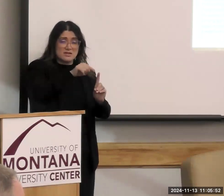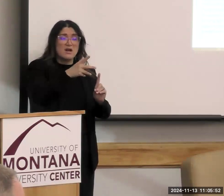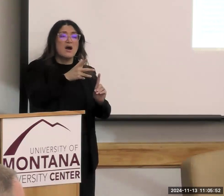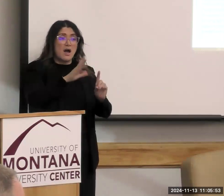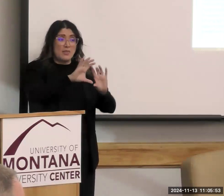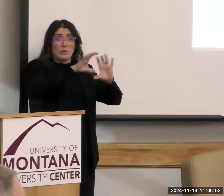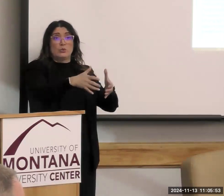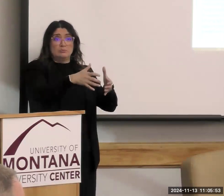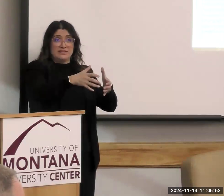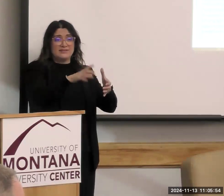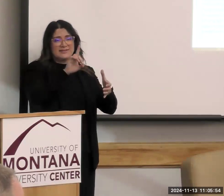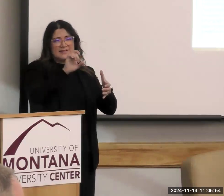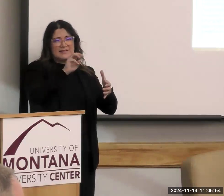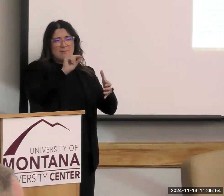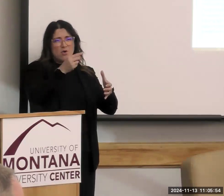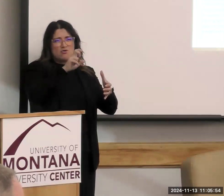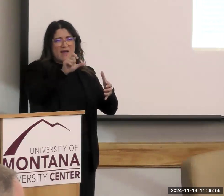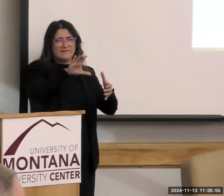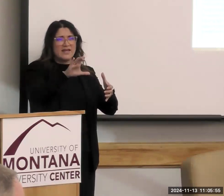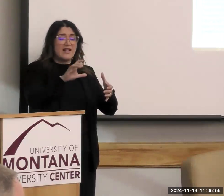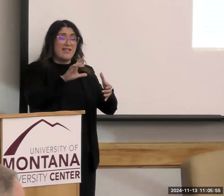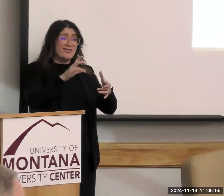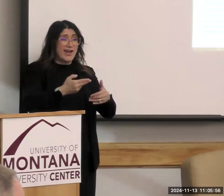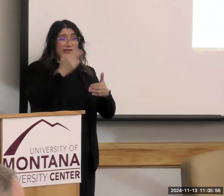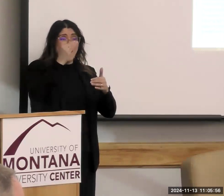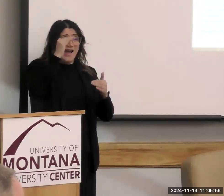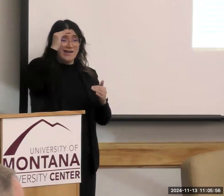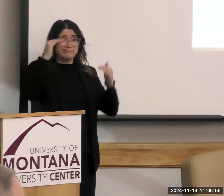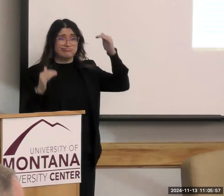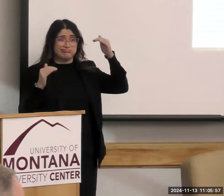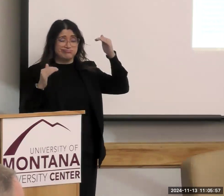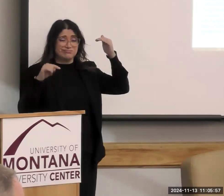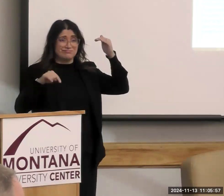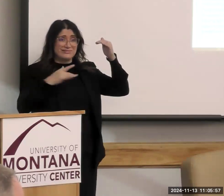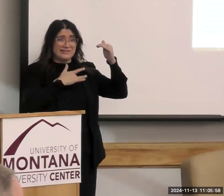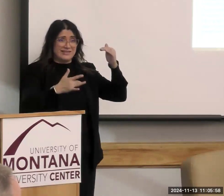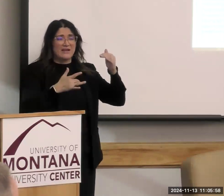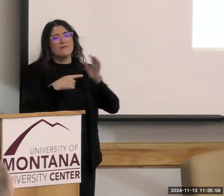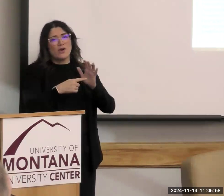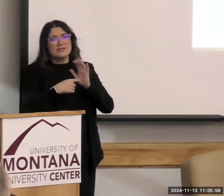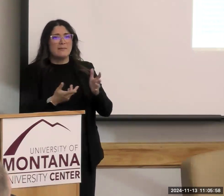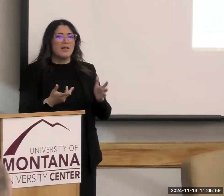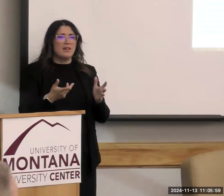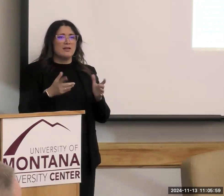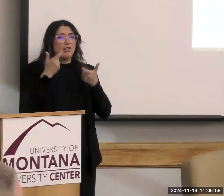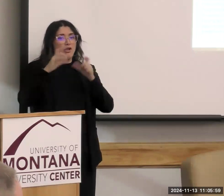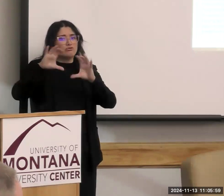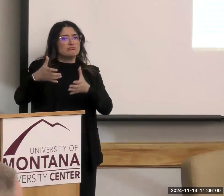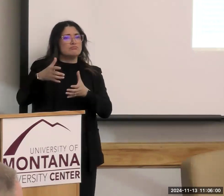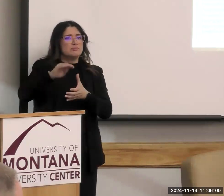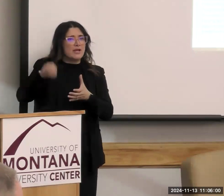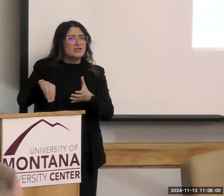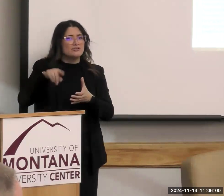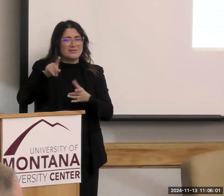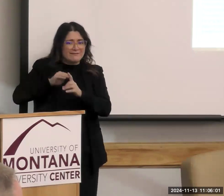then so we say 10% of the population is afflicted by this condition. But 50% of people